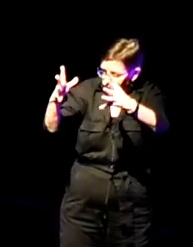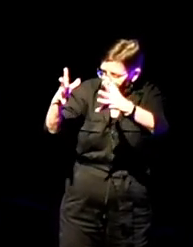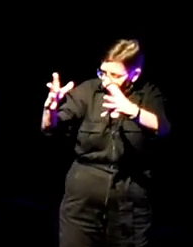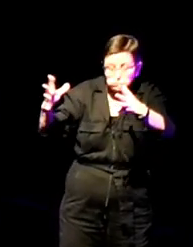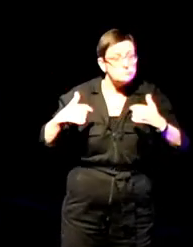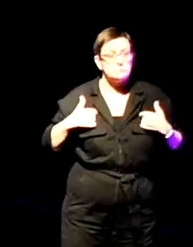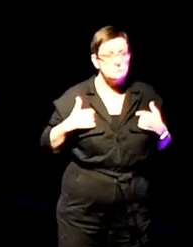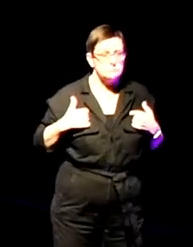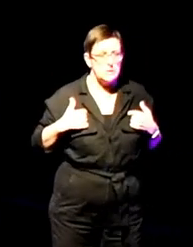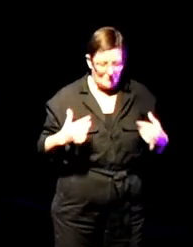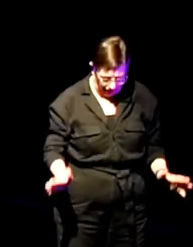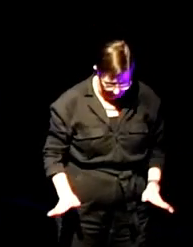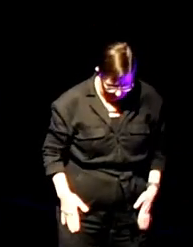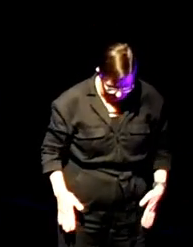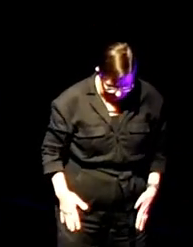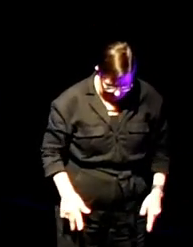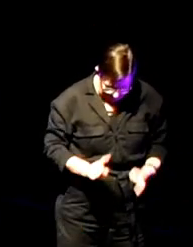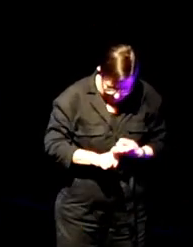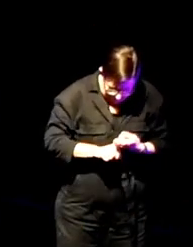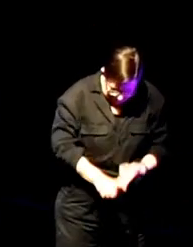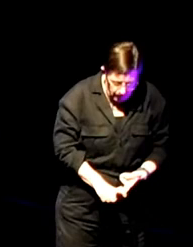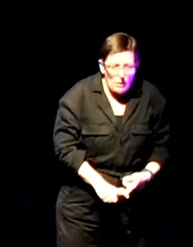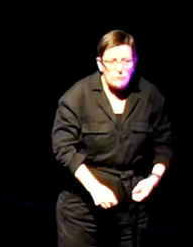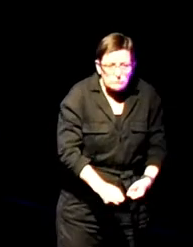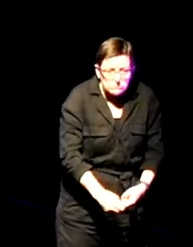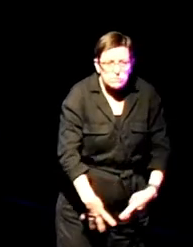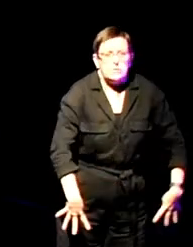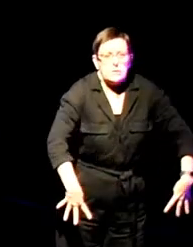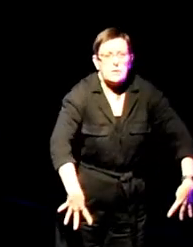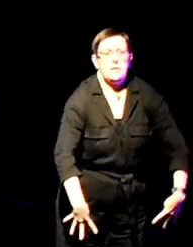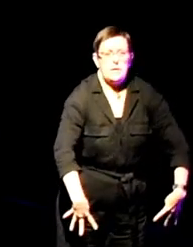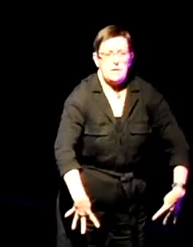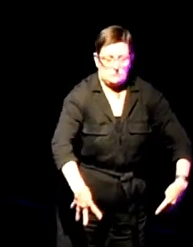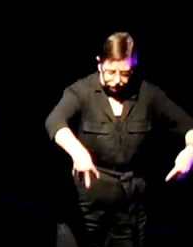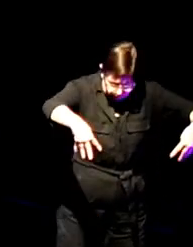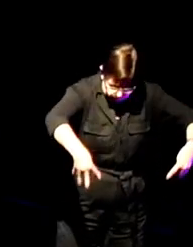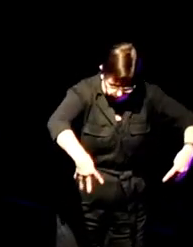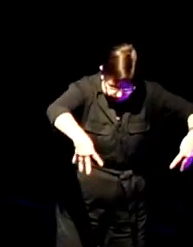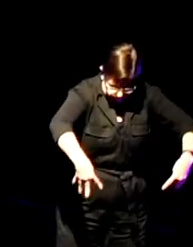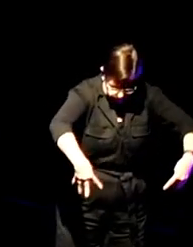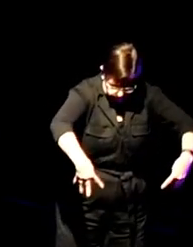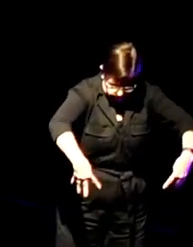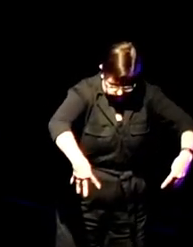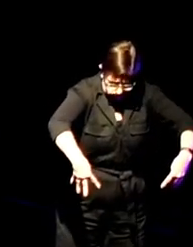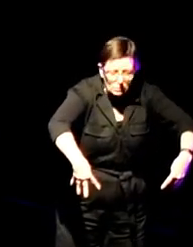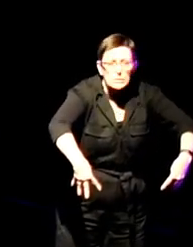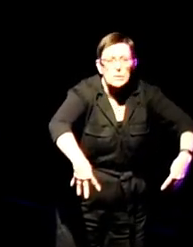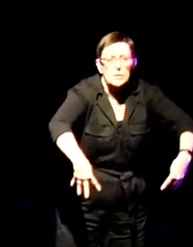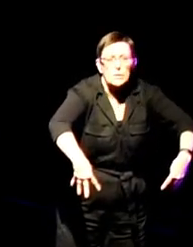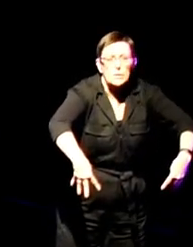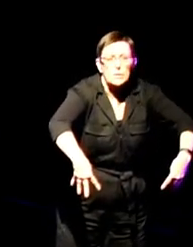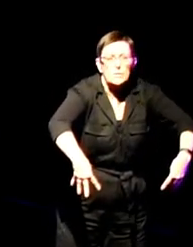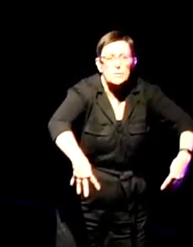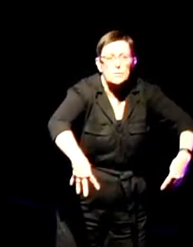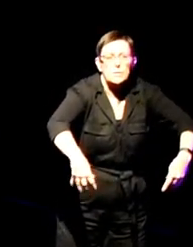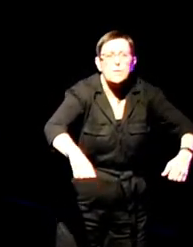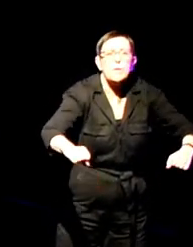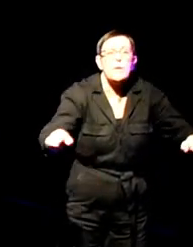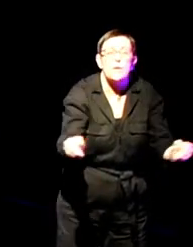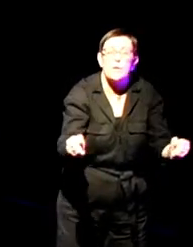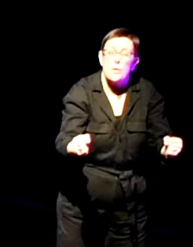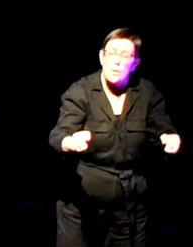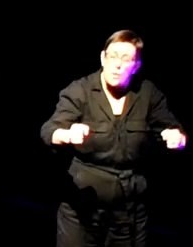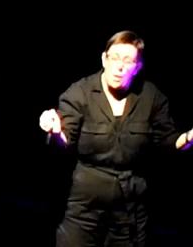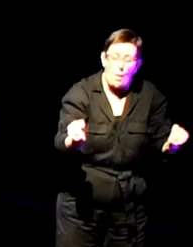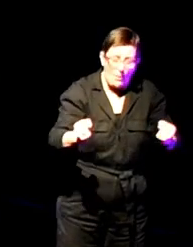My legs are trees. Leach nutrients? No. Drain poison. The cold splits my